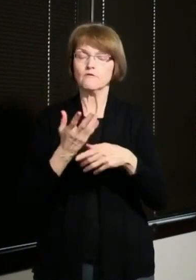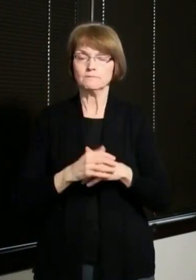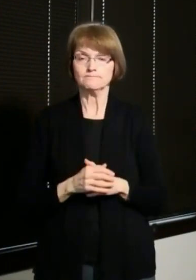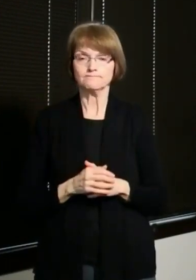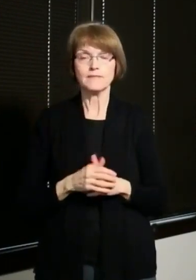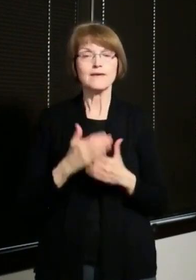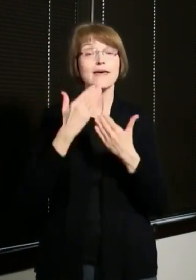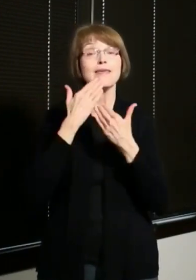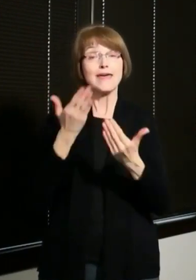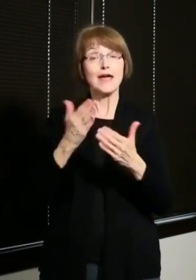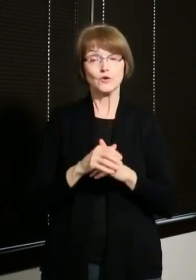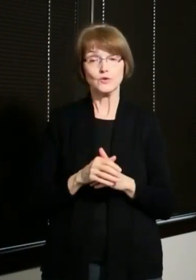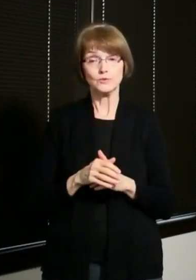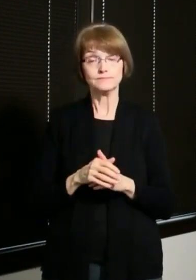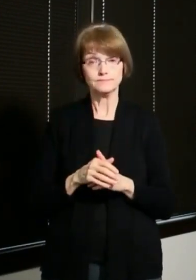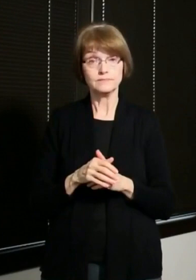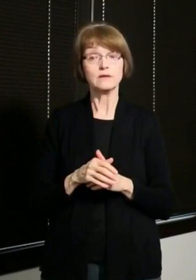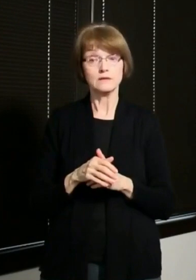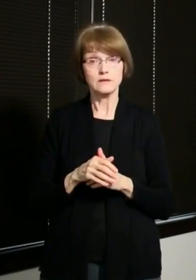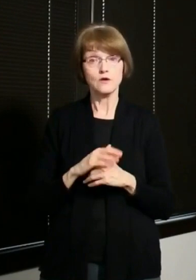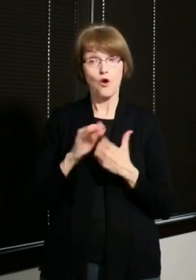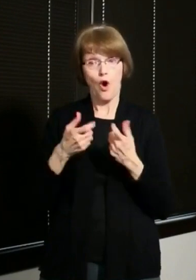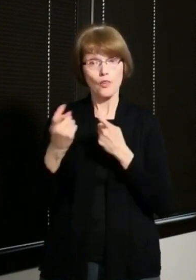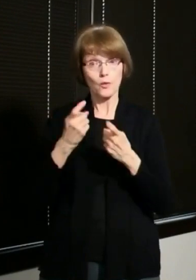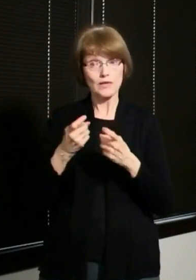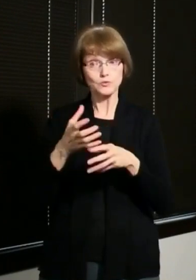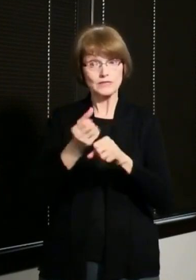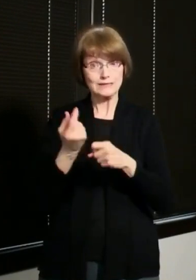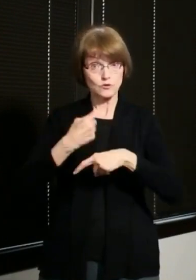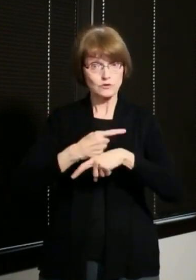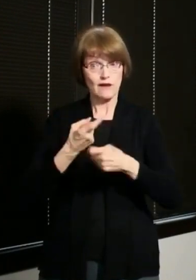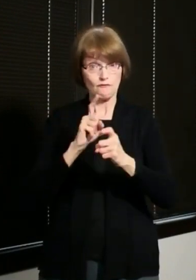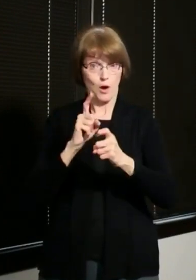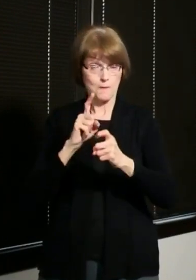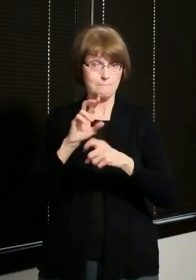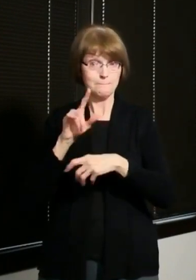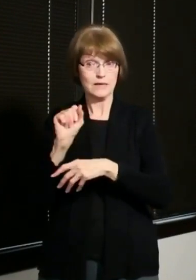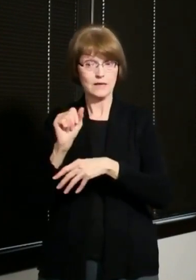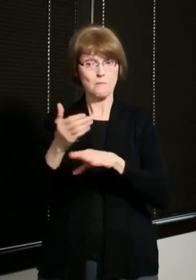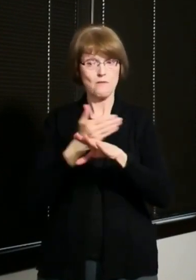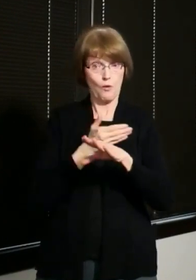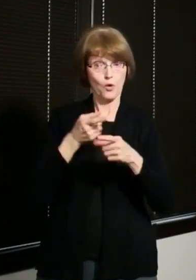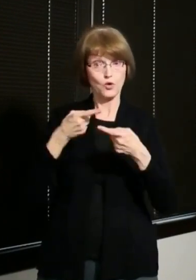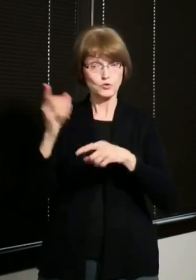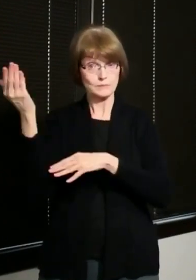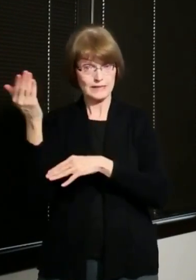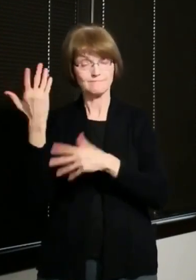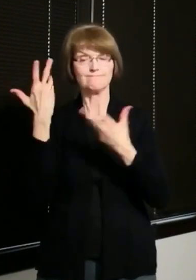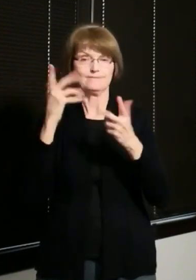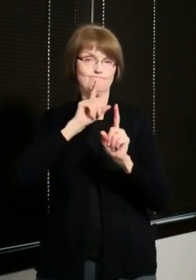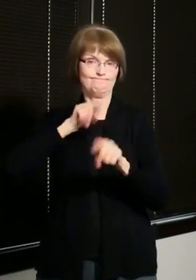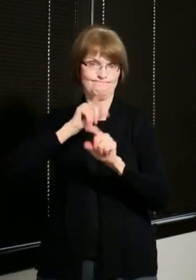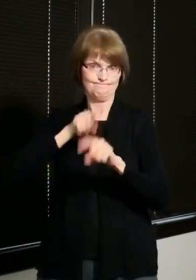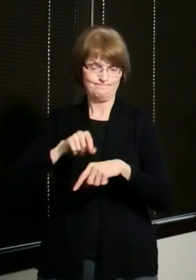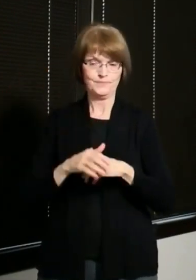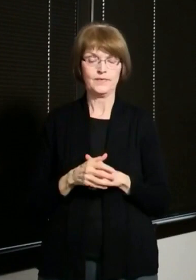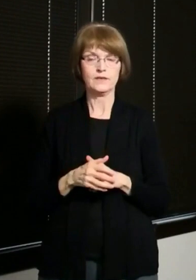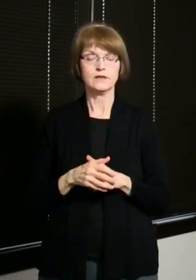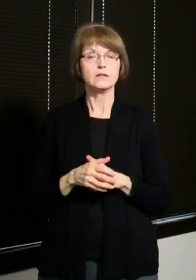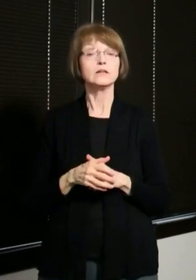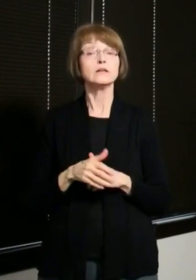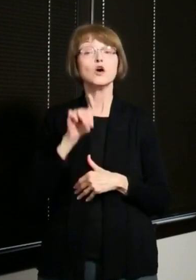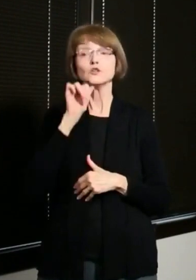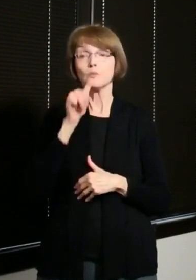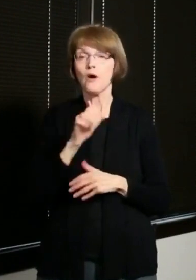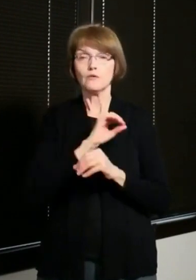Thank you. That concludes the list of questions received from members of the media prior to and during today's briefing. We will not